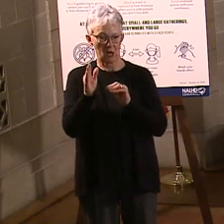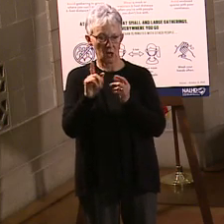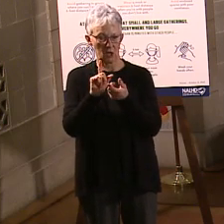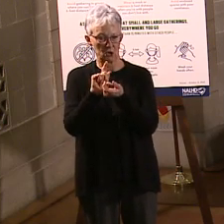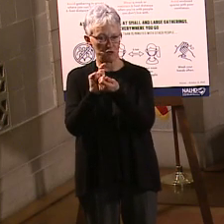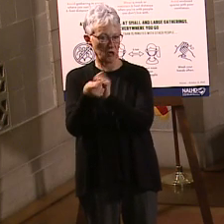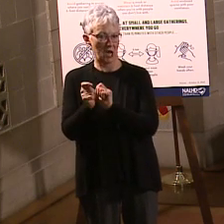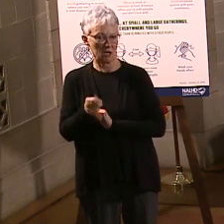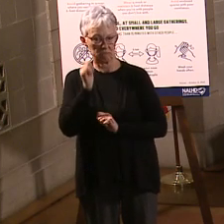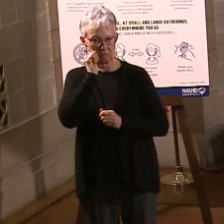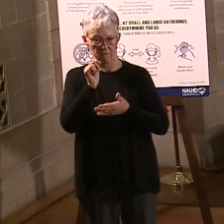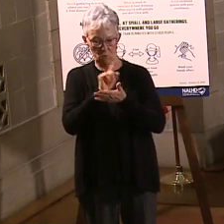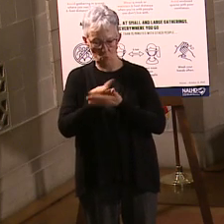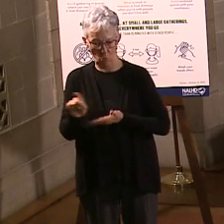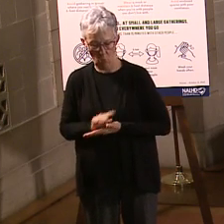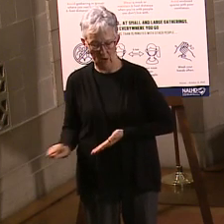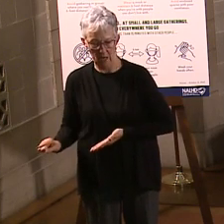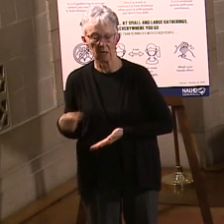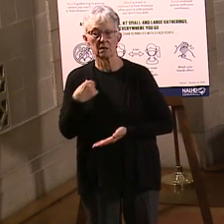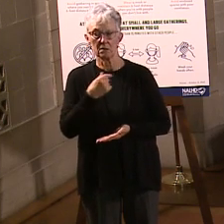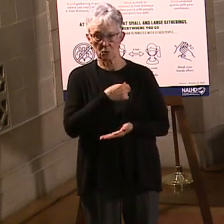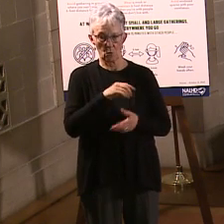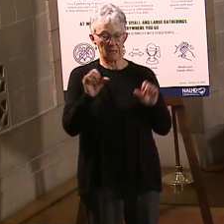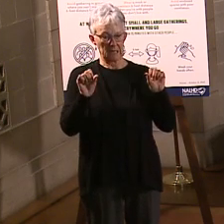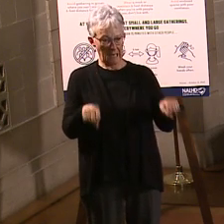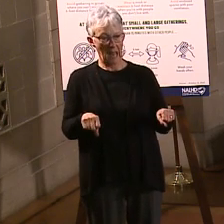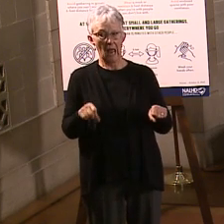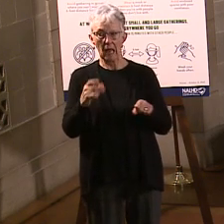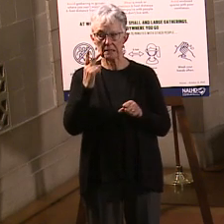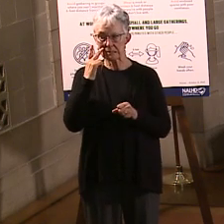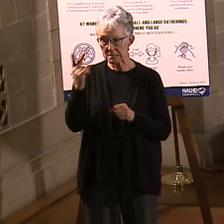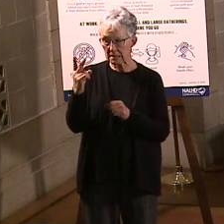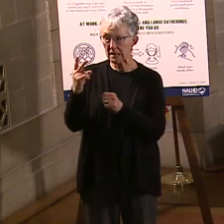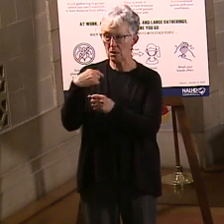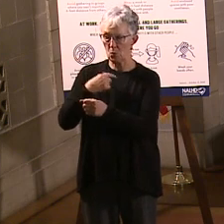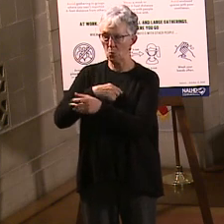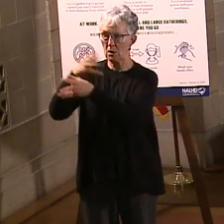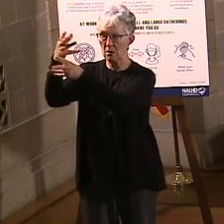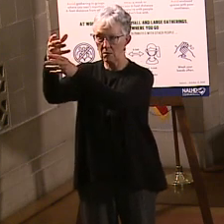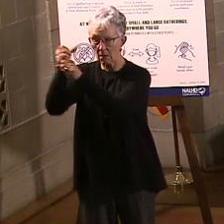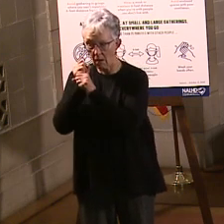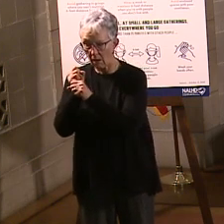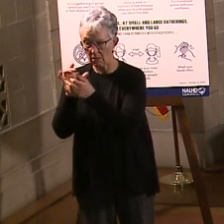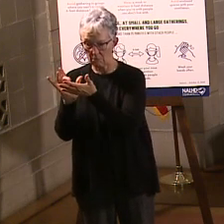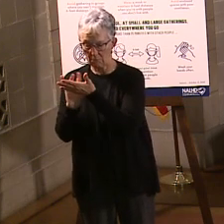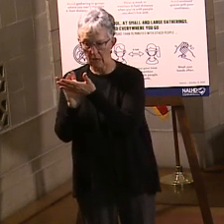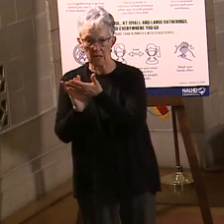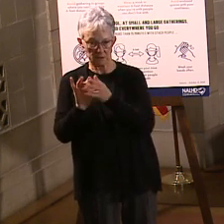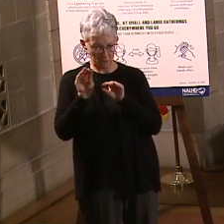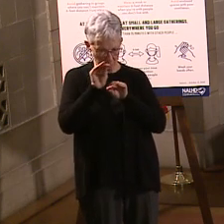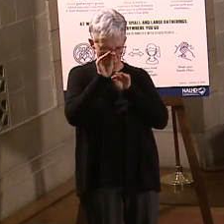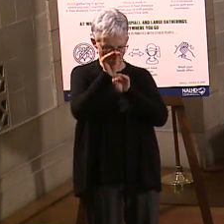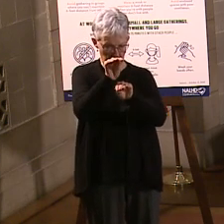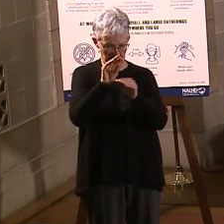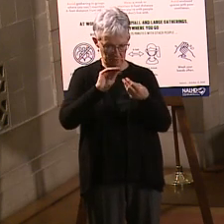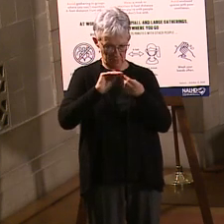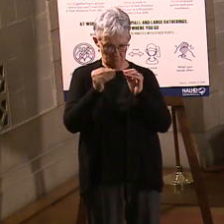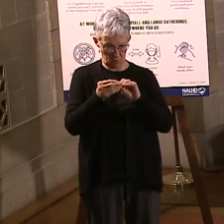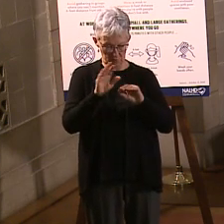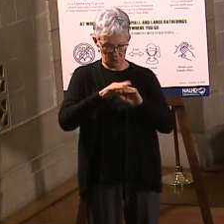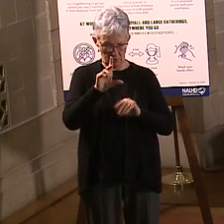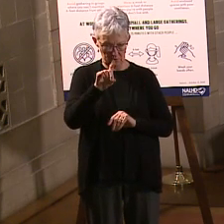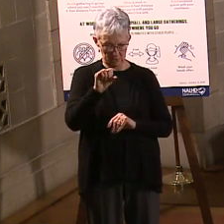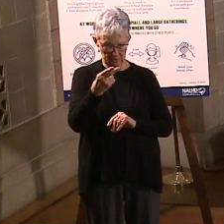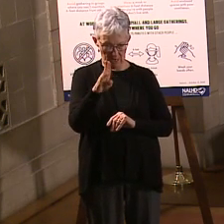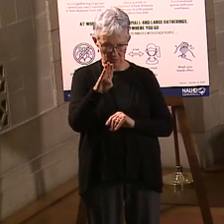basis. So it'll allow for us to get the doses into the state and then update the dashboard on what we can actually use.